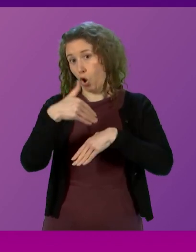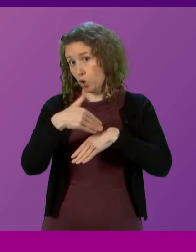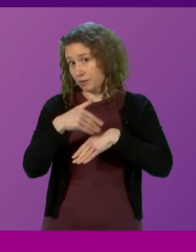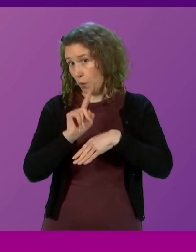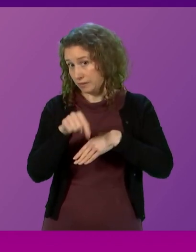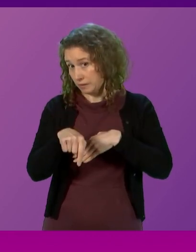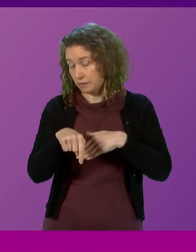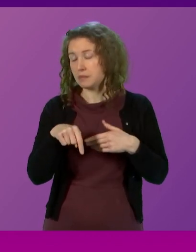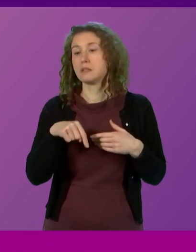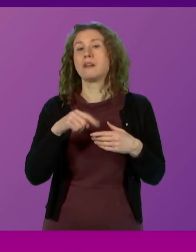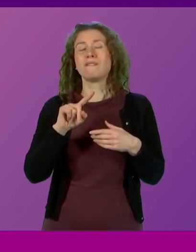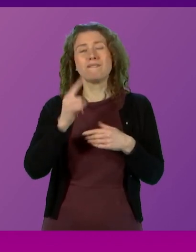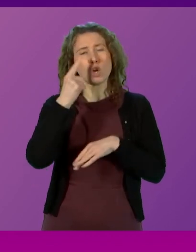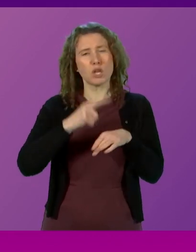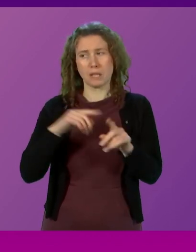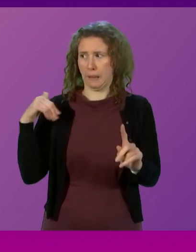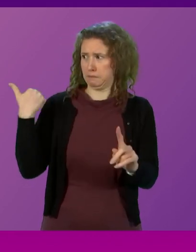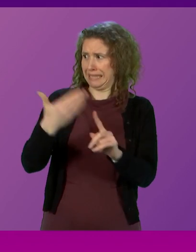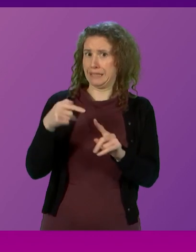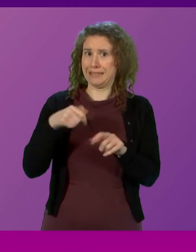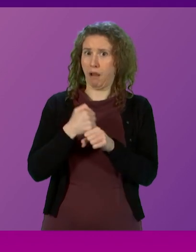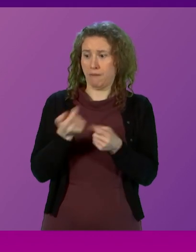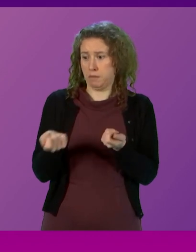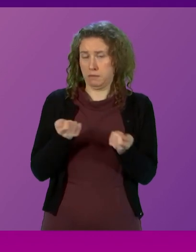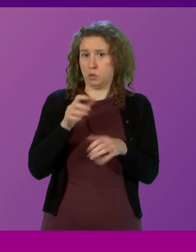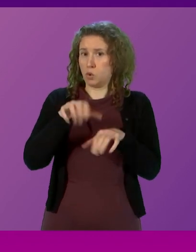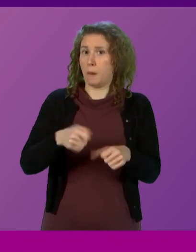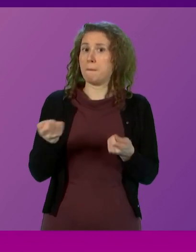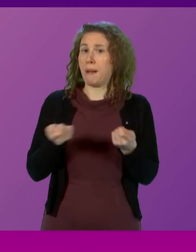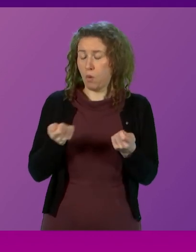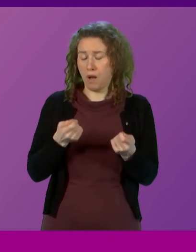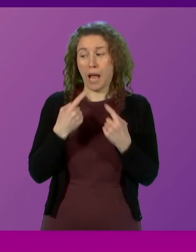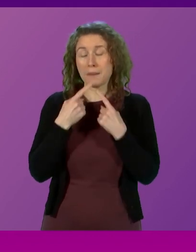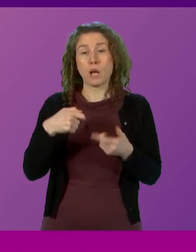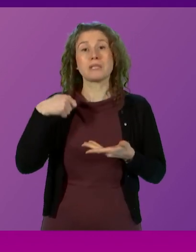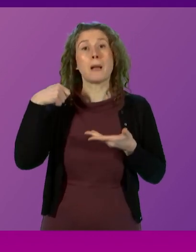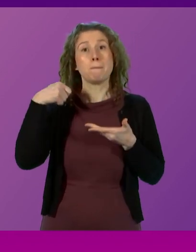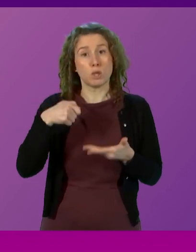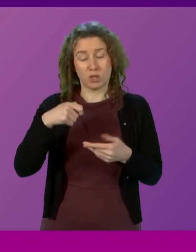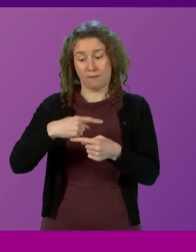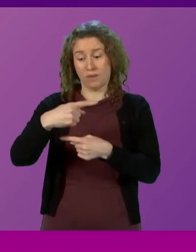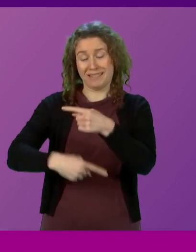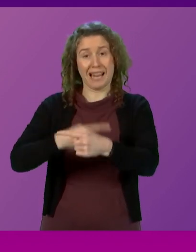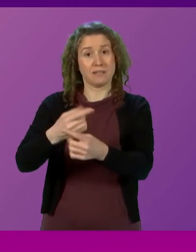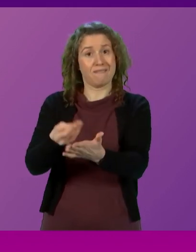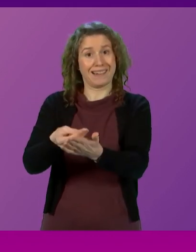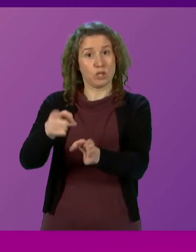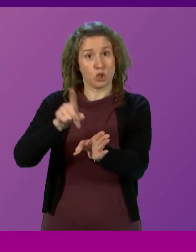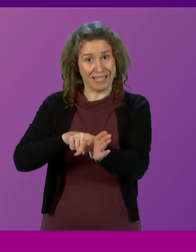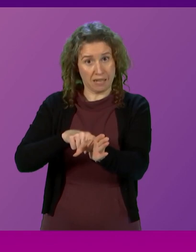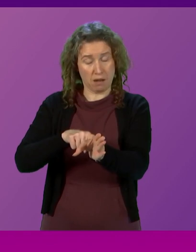that issue, for the first time since this Government took power, I am announcing a budget today for the next financial year,